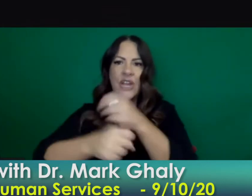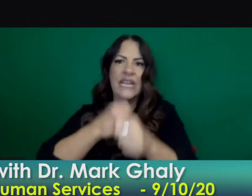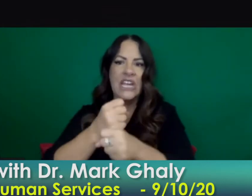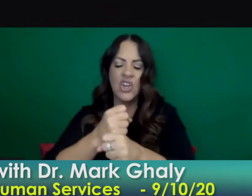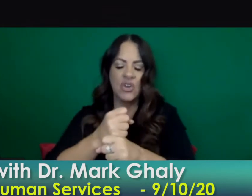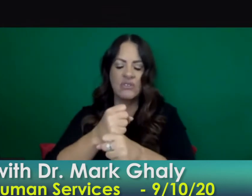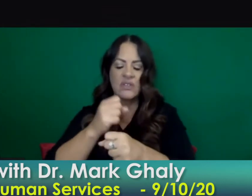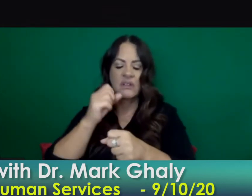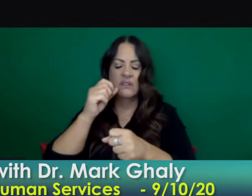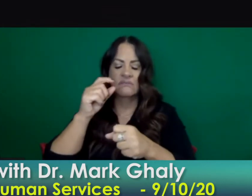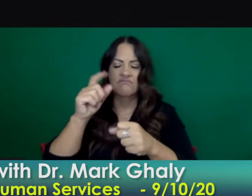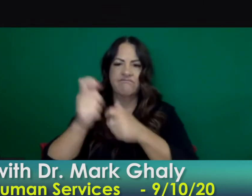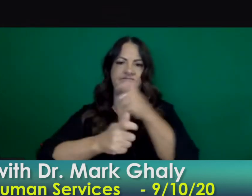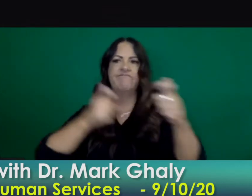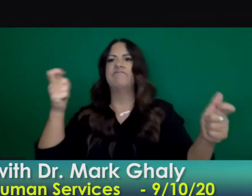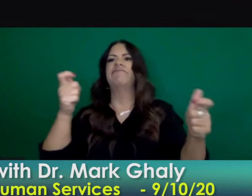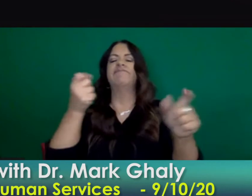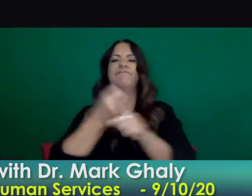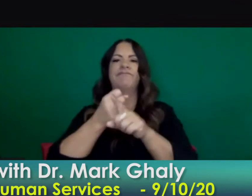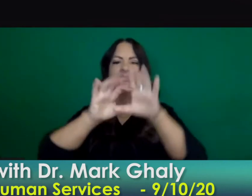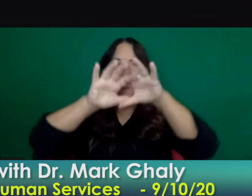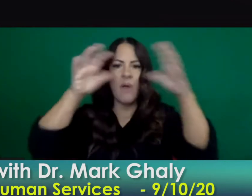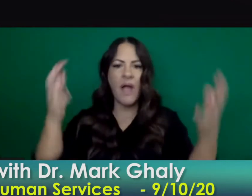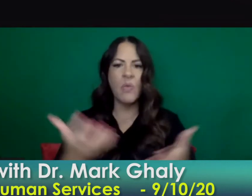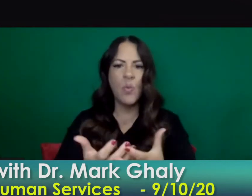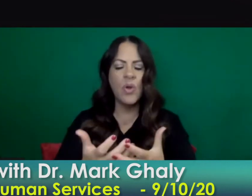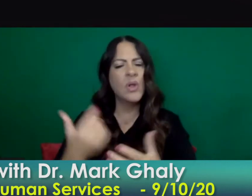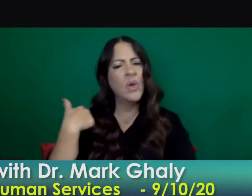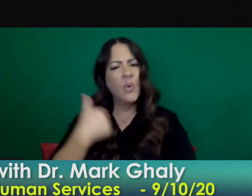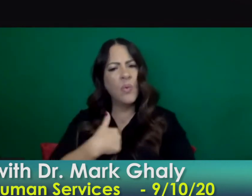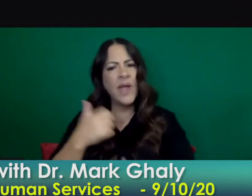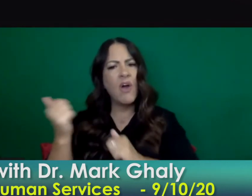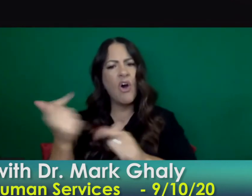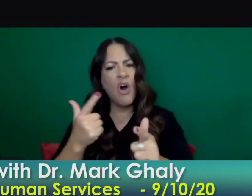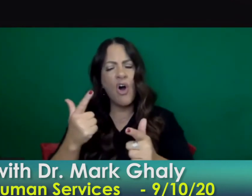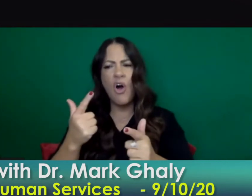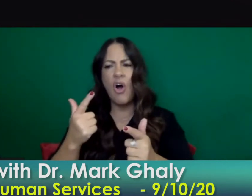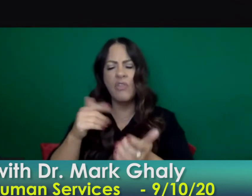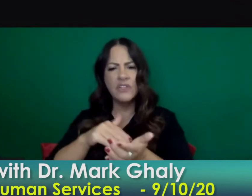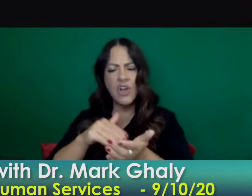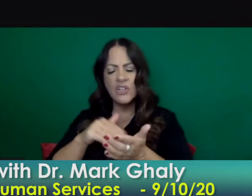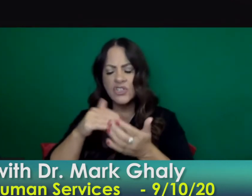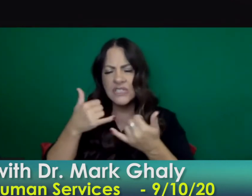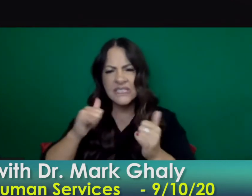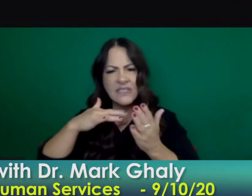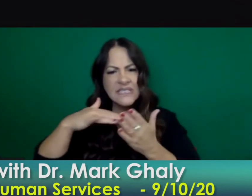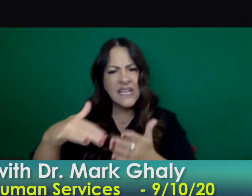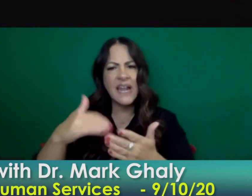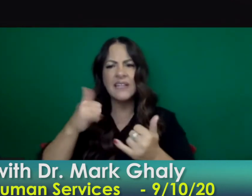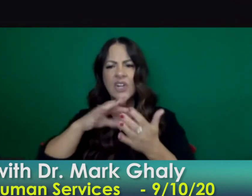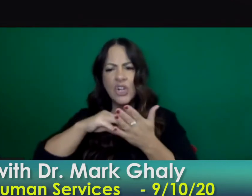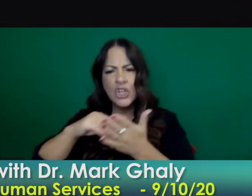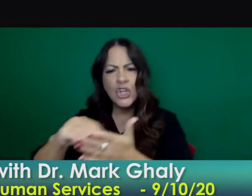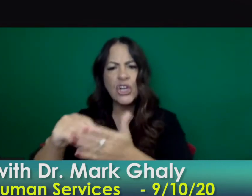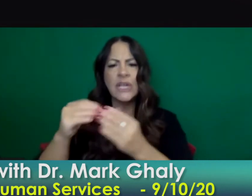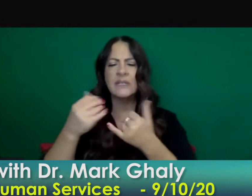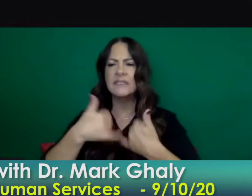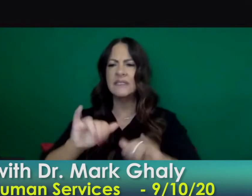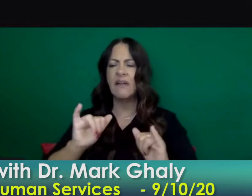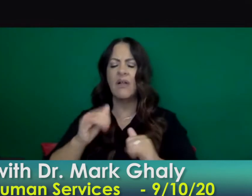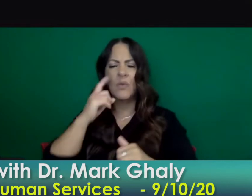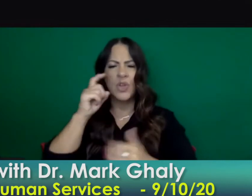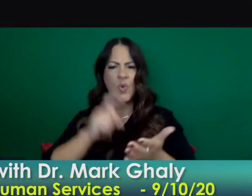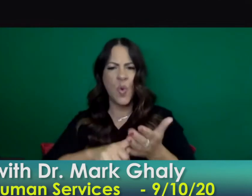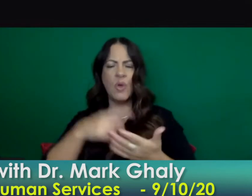magnitude and we're learning more every day about this disease and the impact on people the disproportionate impact